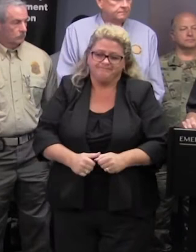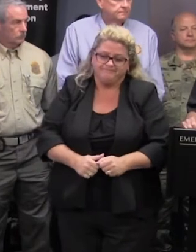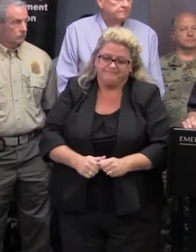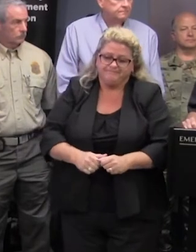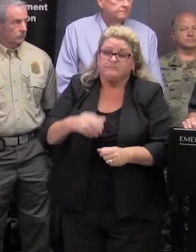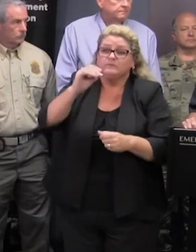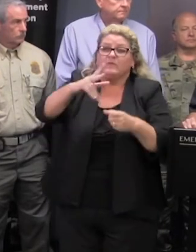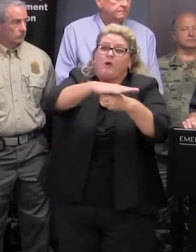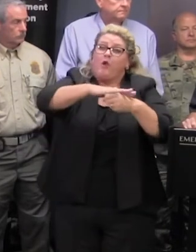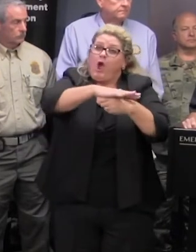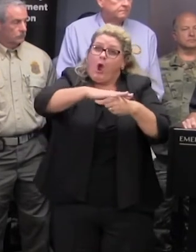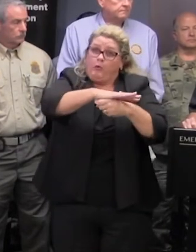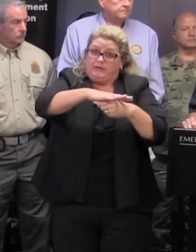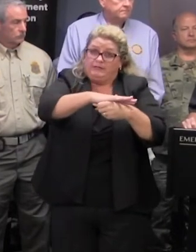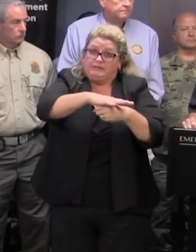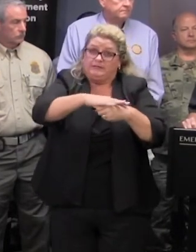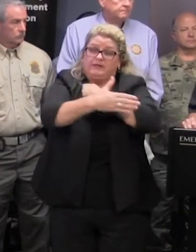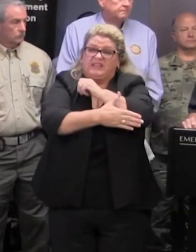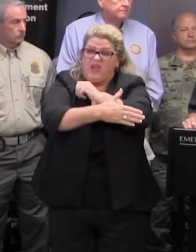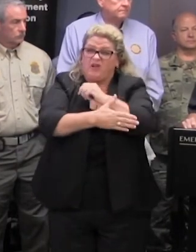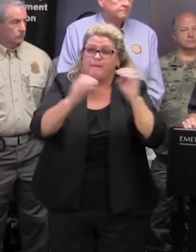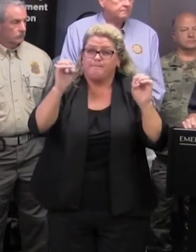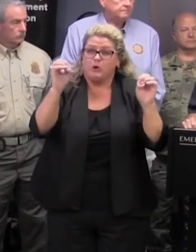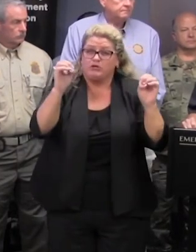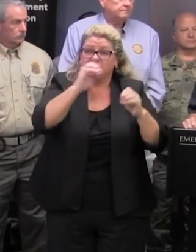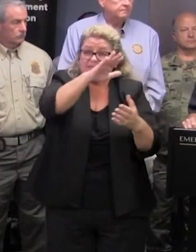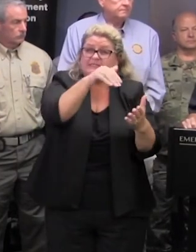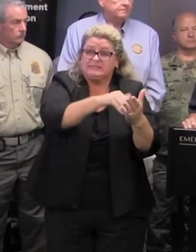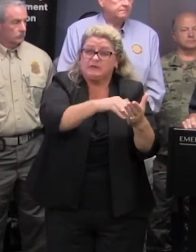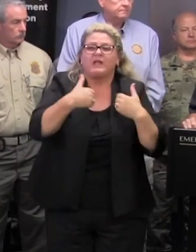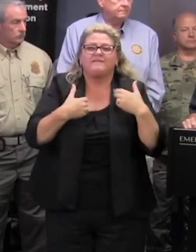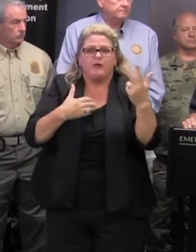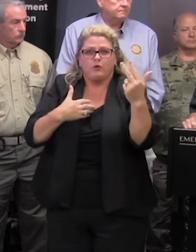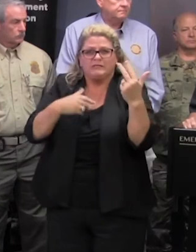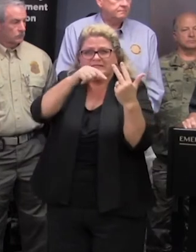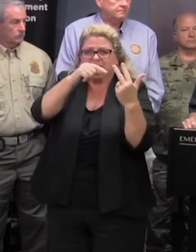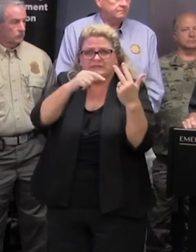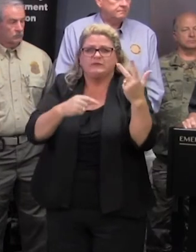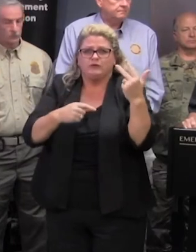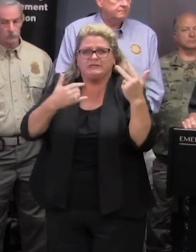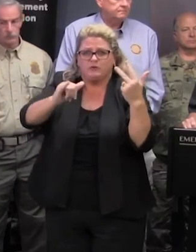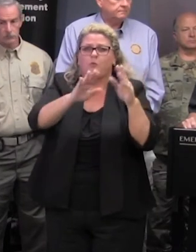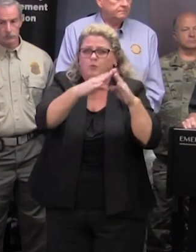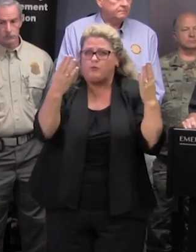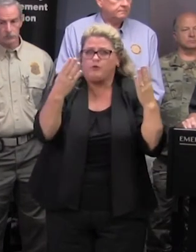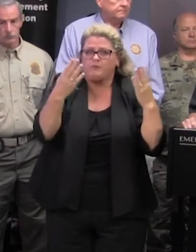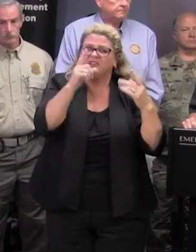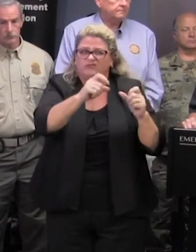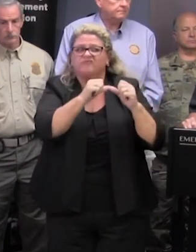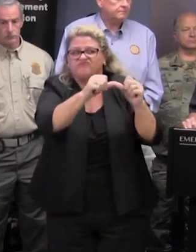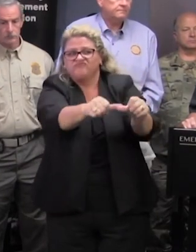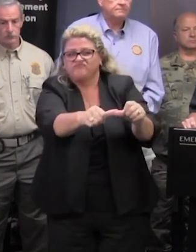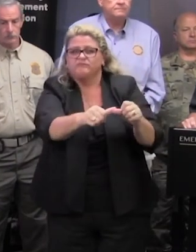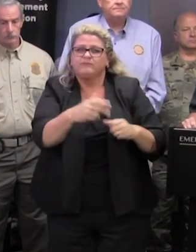at the local level in terms of the county emergency operation centers we still got 13 that are operational and i expect that to remain for the near